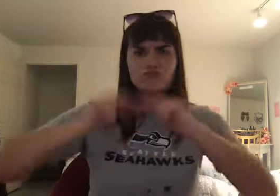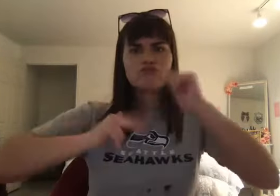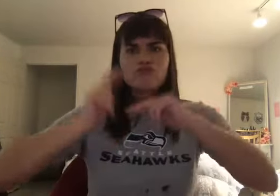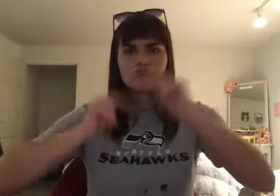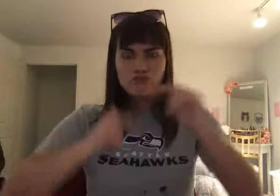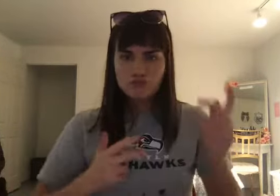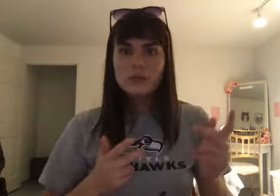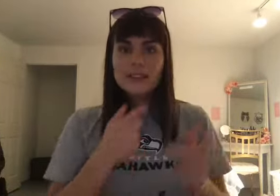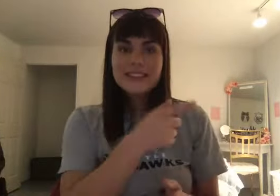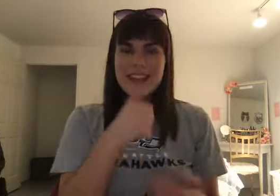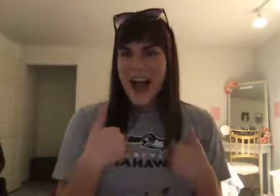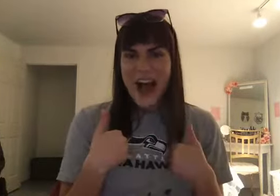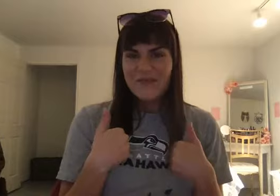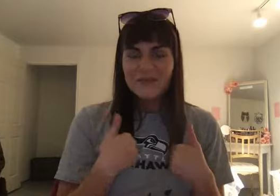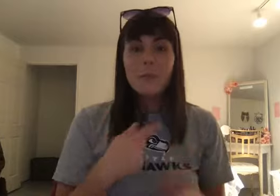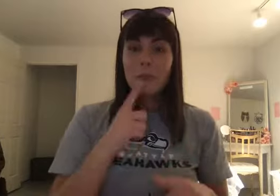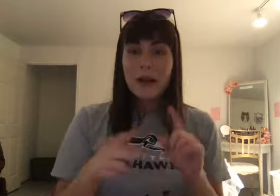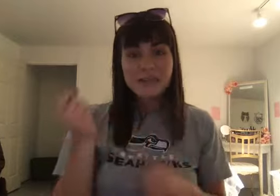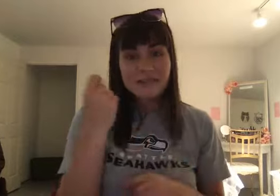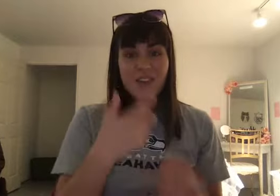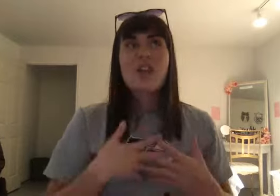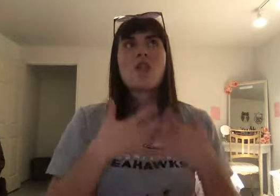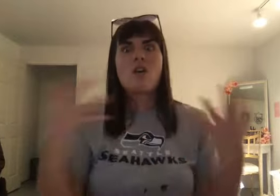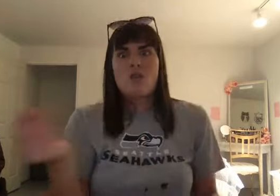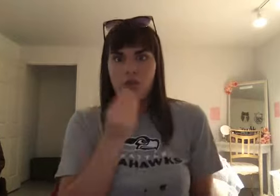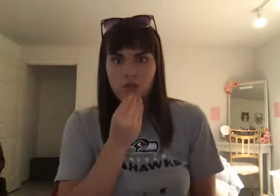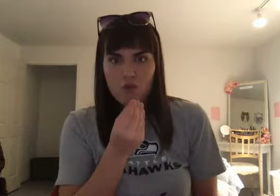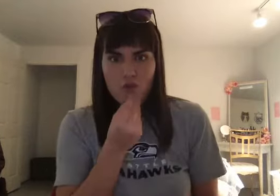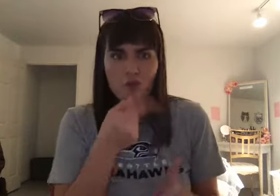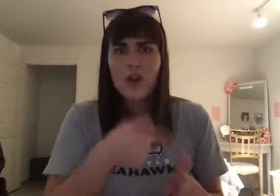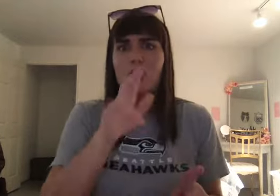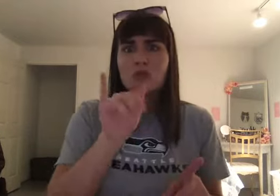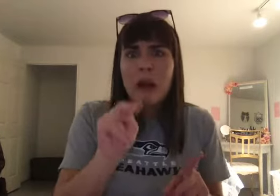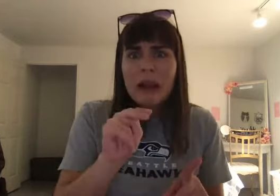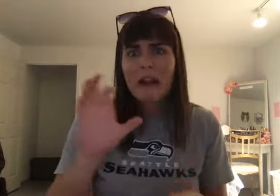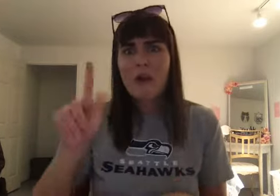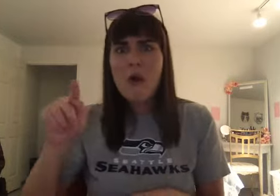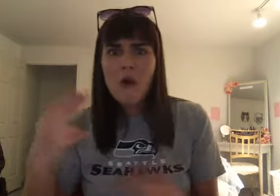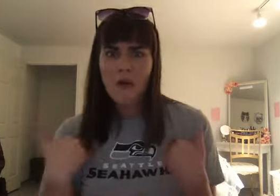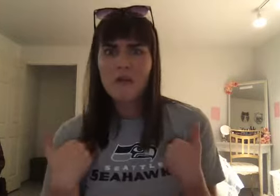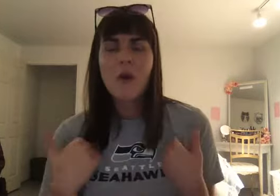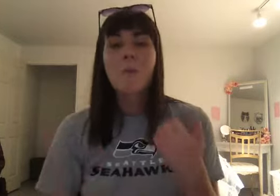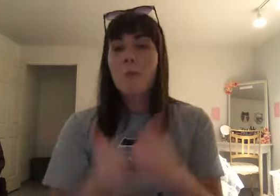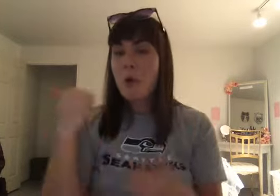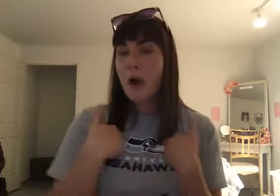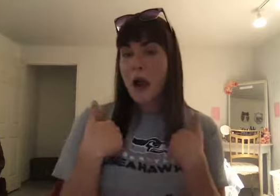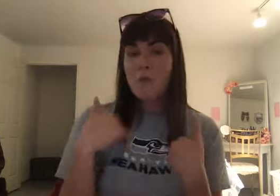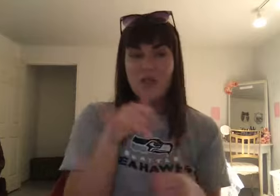did have a lot of was food, grain. They had a lot of cloth. In fact, most of the animals that are domesticated that we eat today